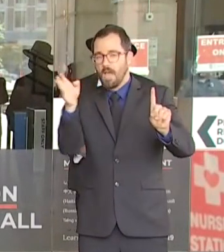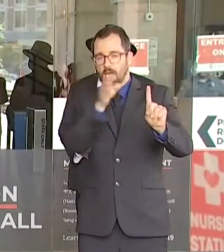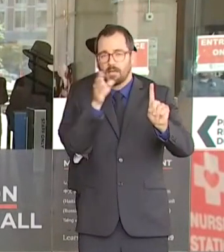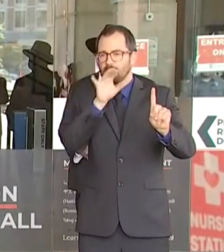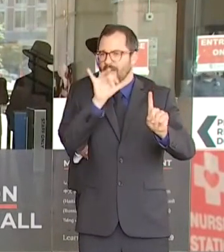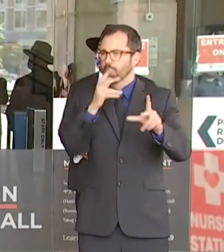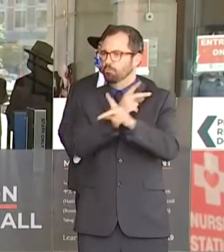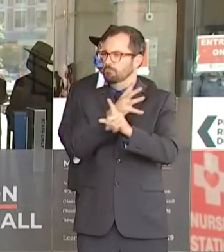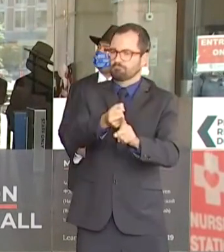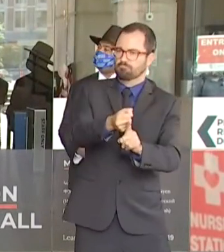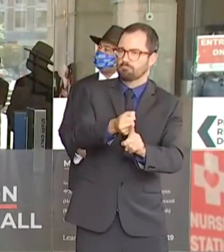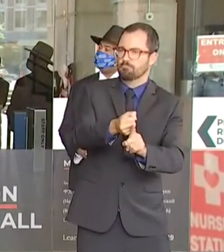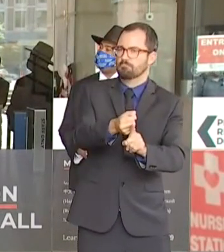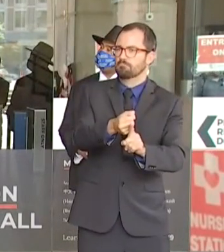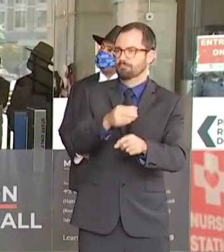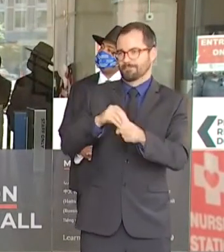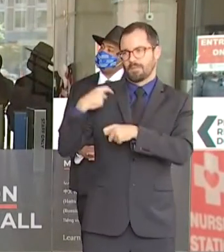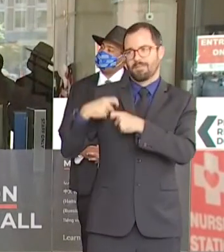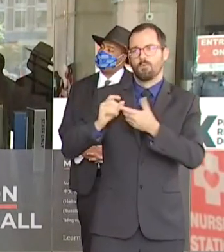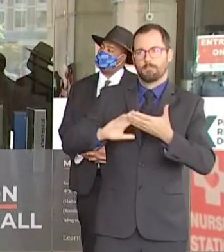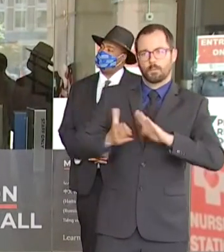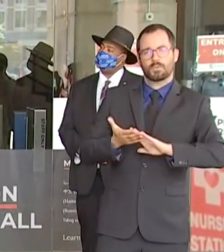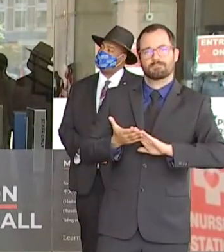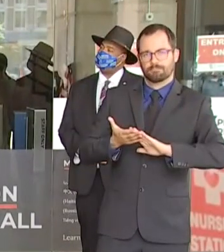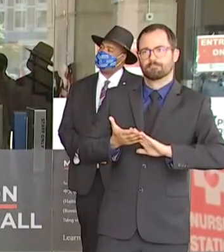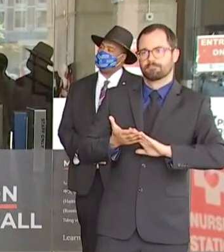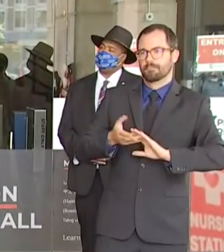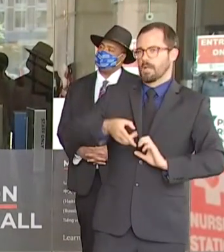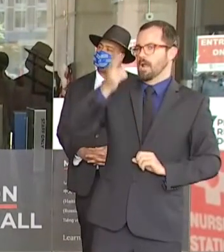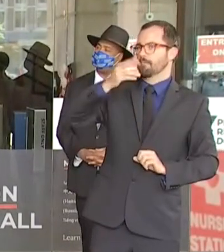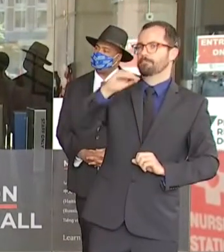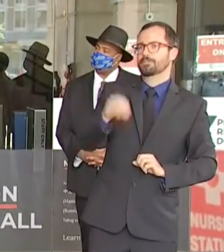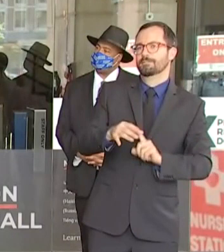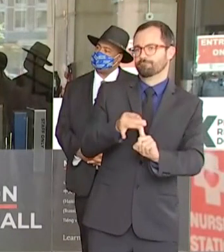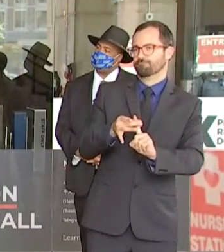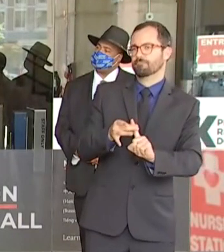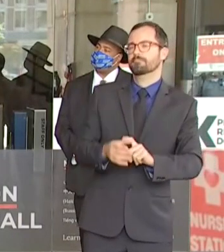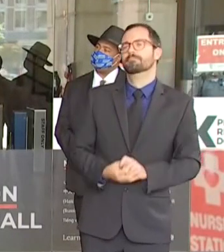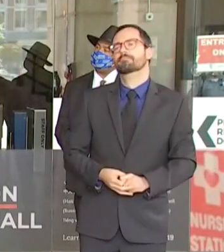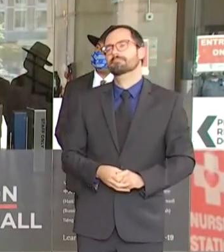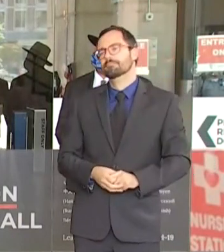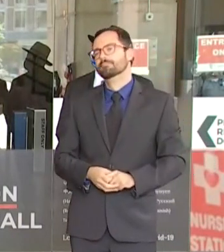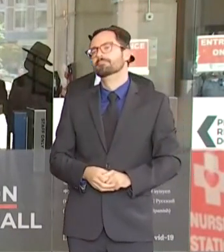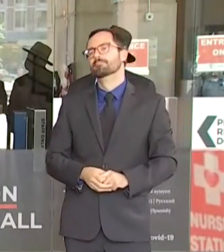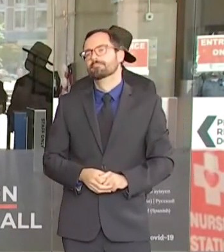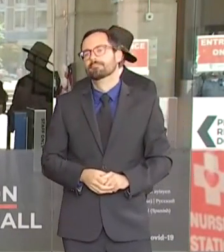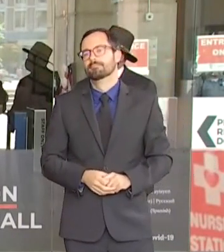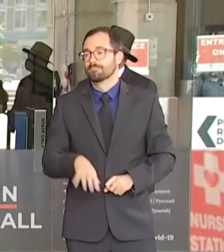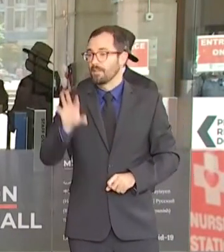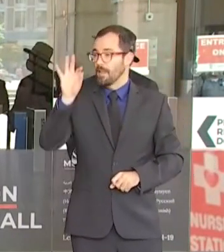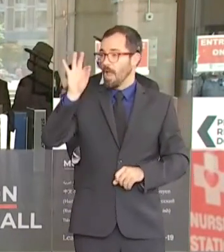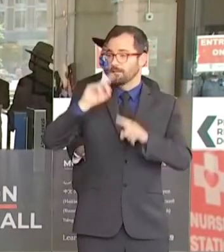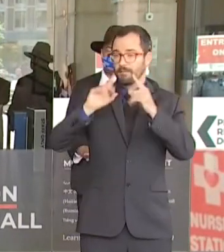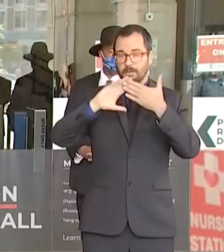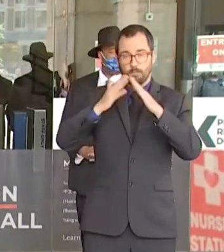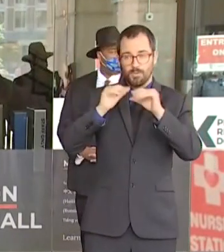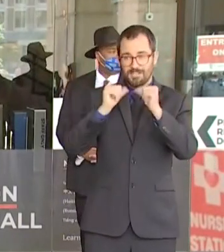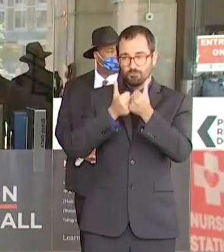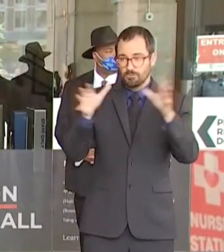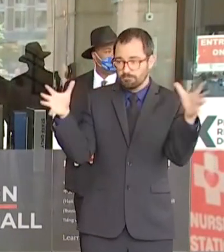is made up of nine Latino led community based organizations whose goal is to amplify